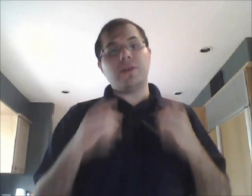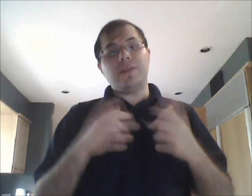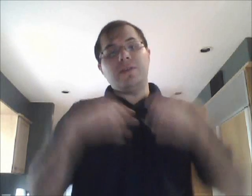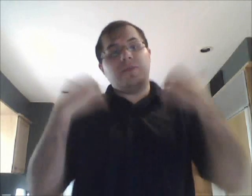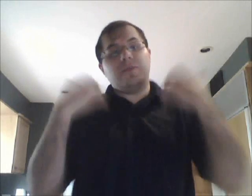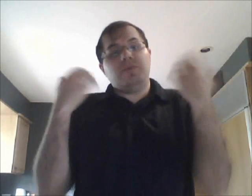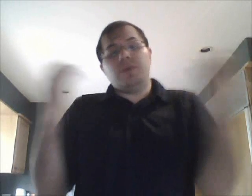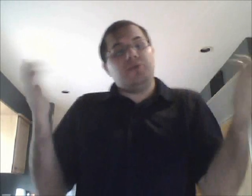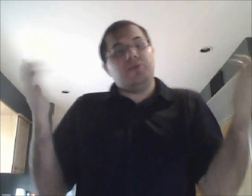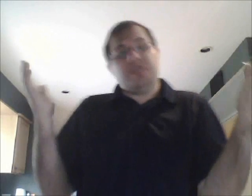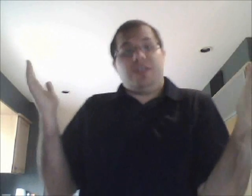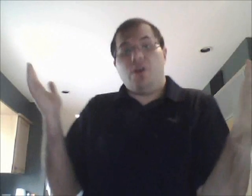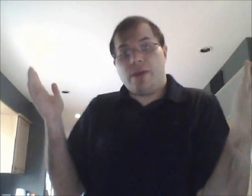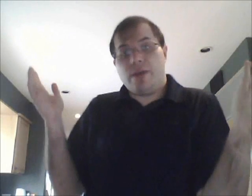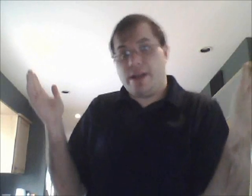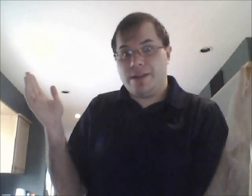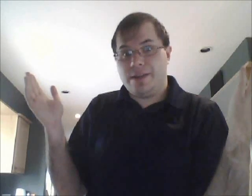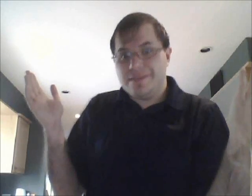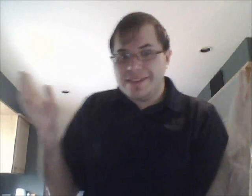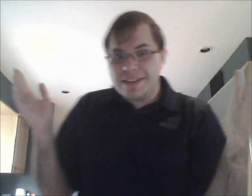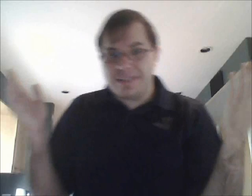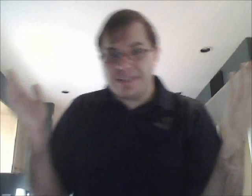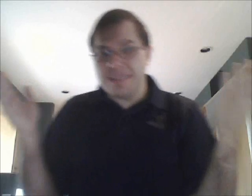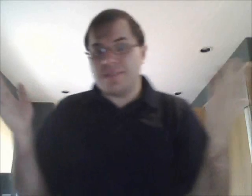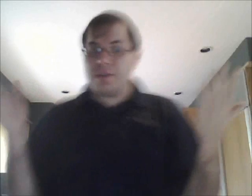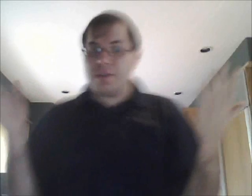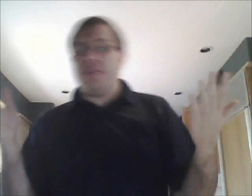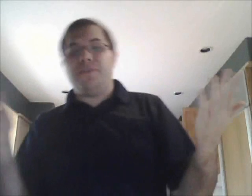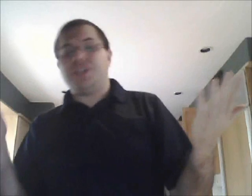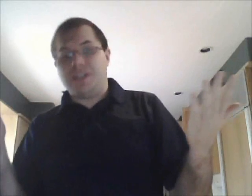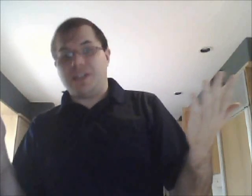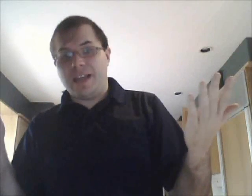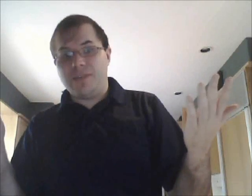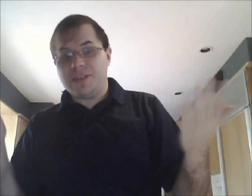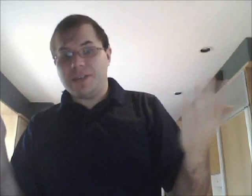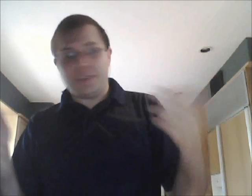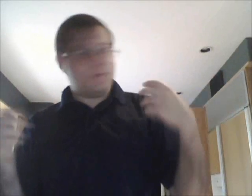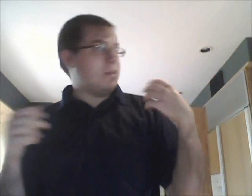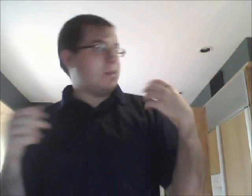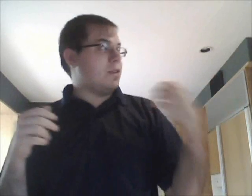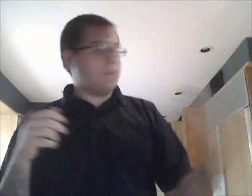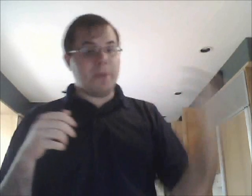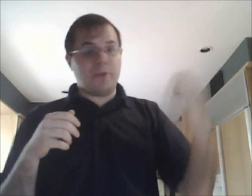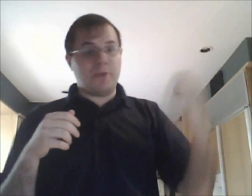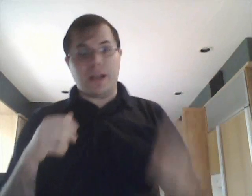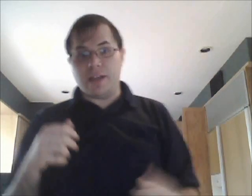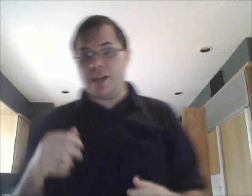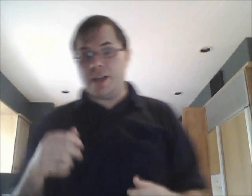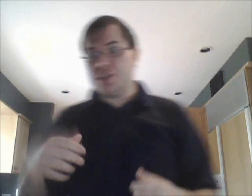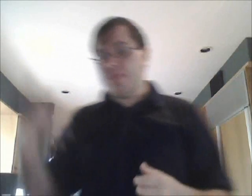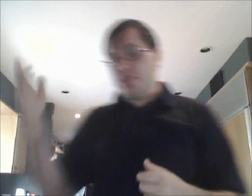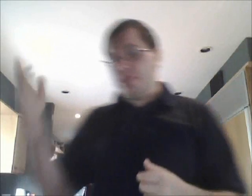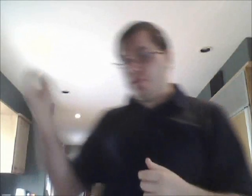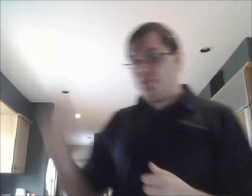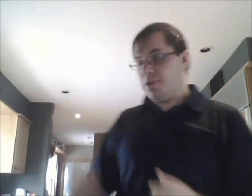even if you see already because C is a very efficient language it's very good for memory allocation very good for